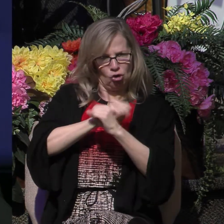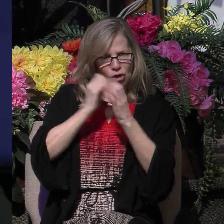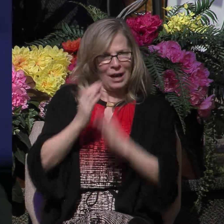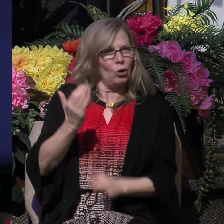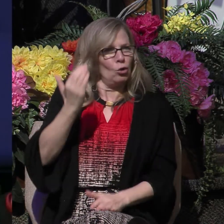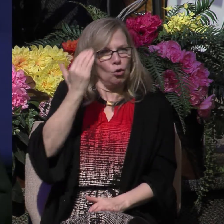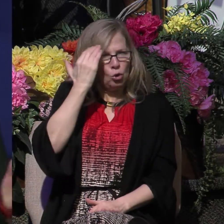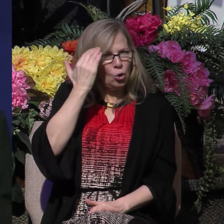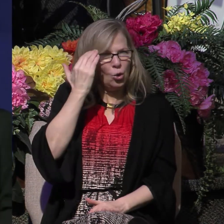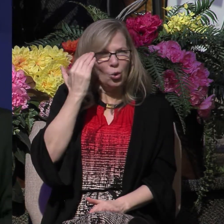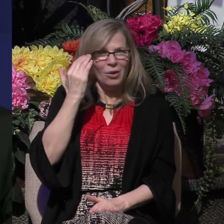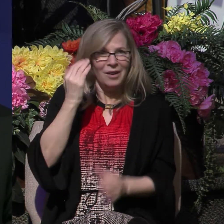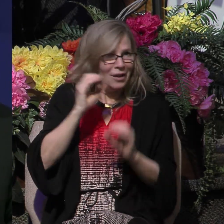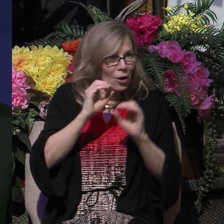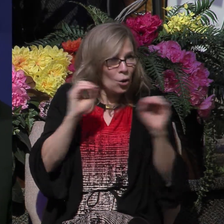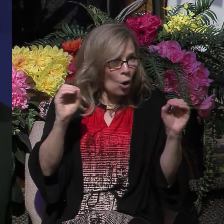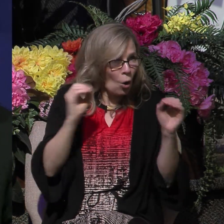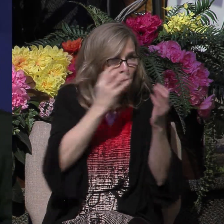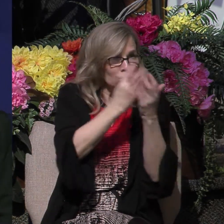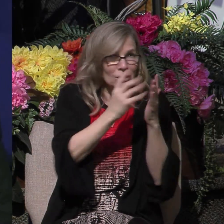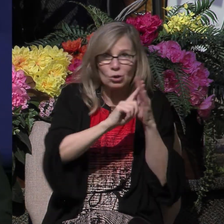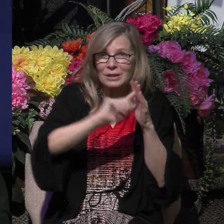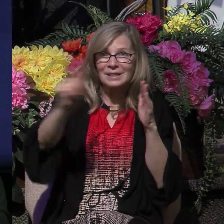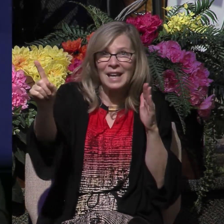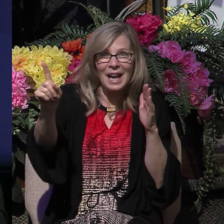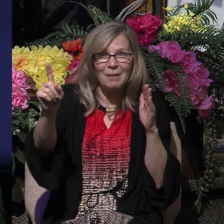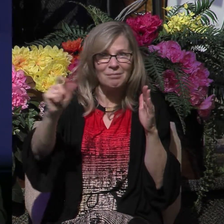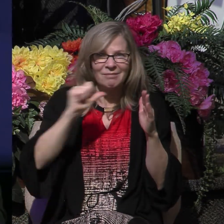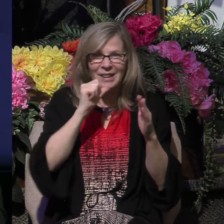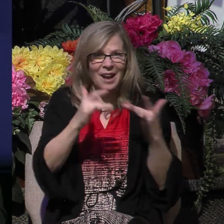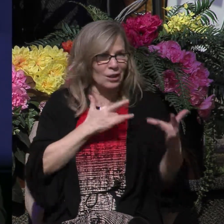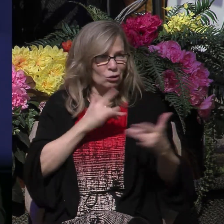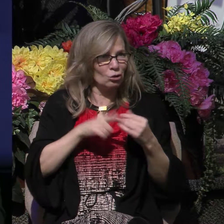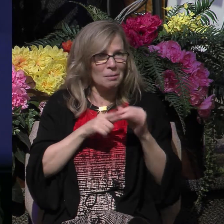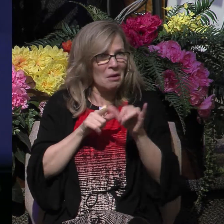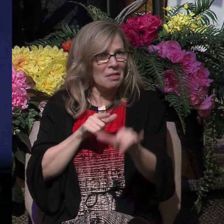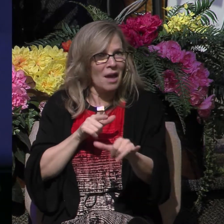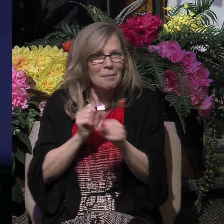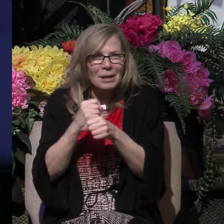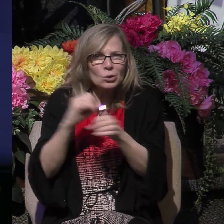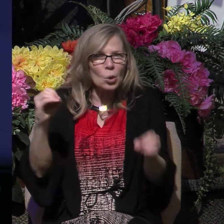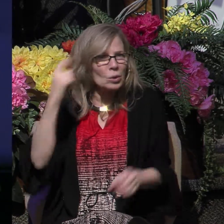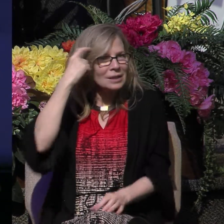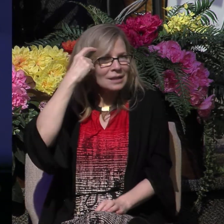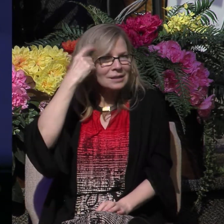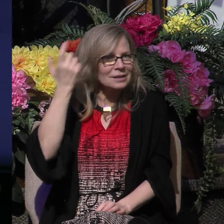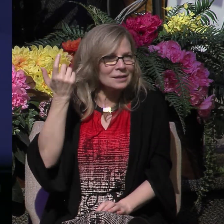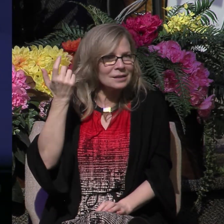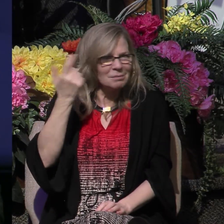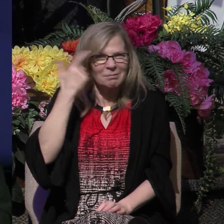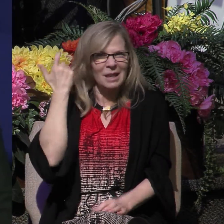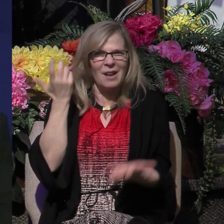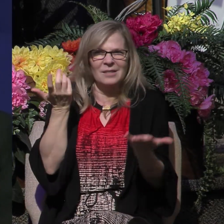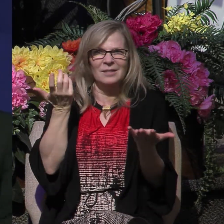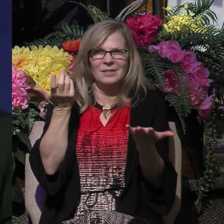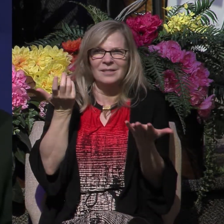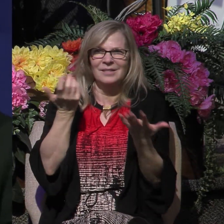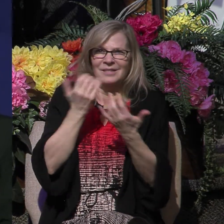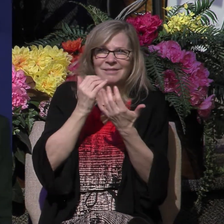escaped. There would be no punishment. He wouldn't be concerned about that. It would make absolutely no sense for him to be asking how to be saved from punishment